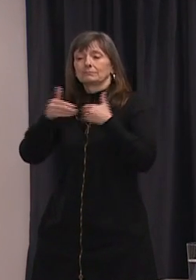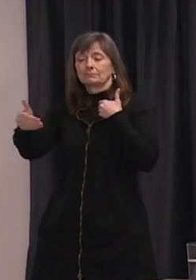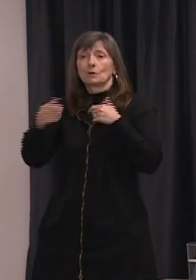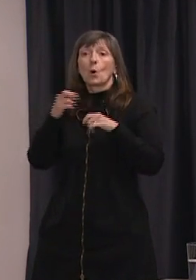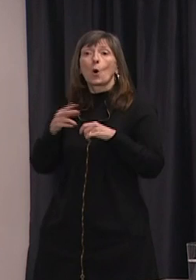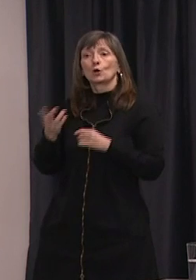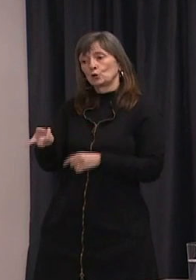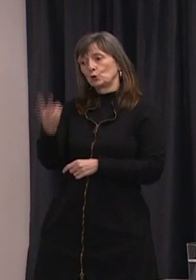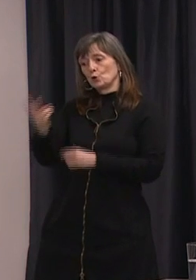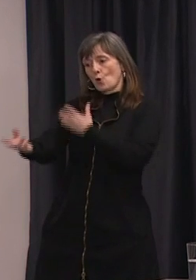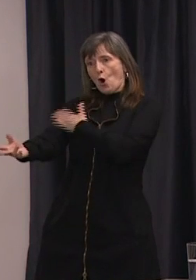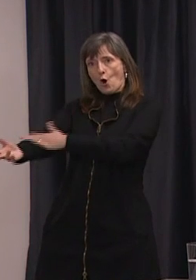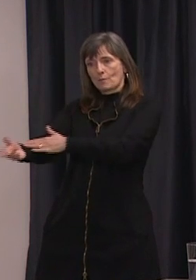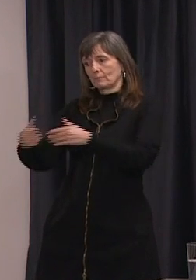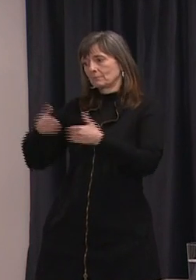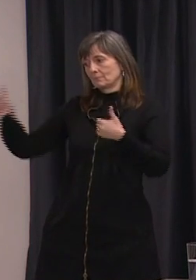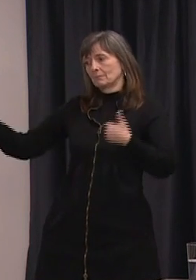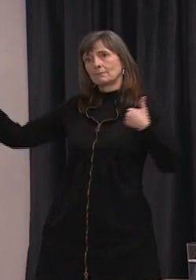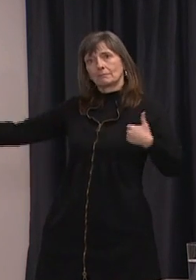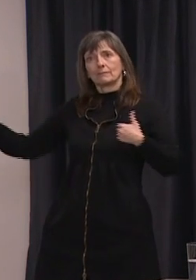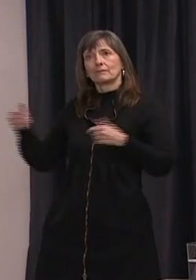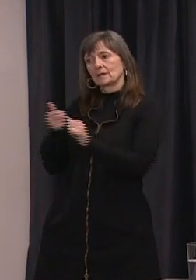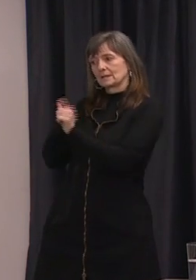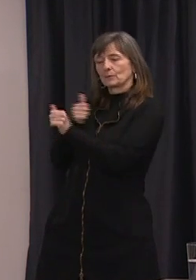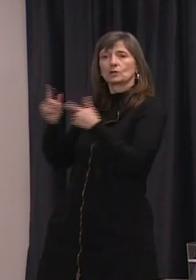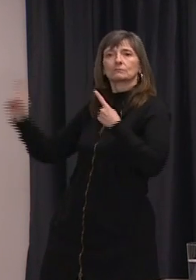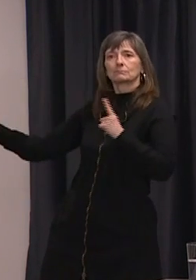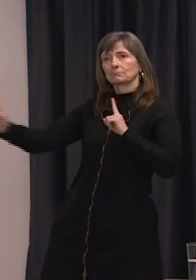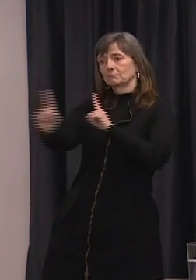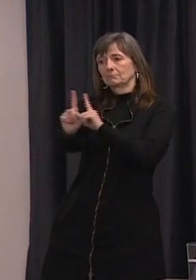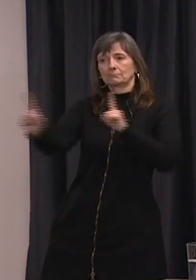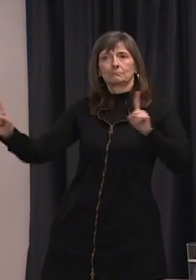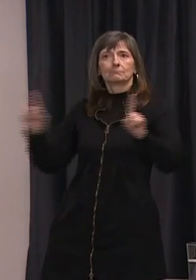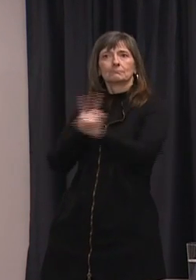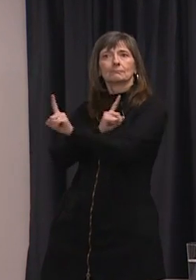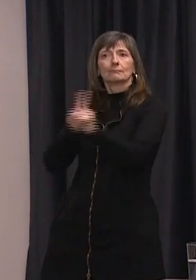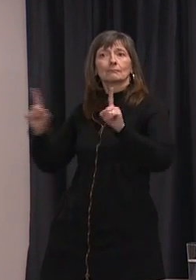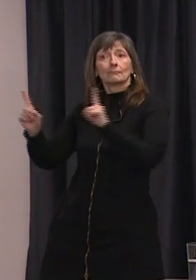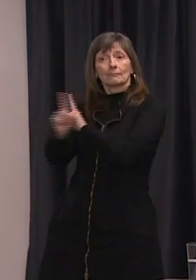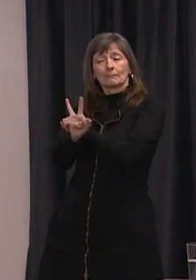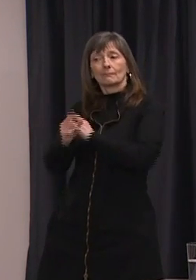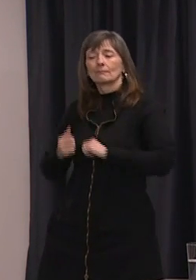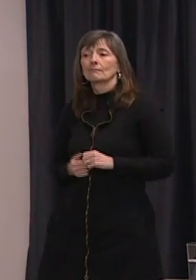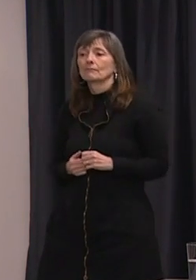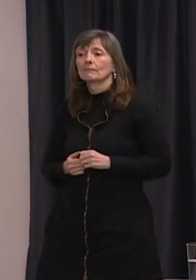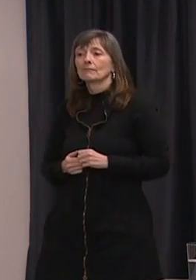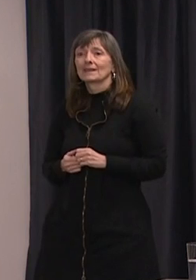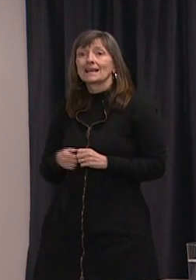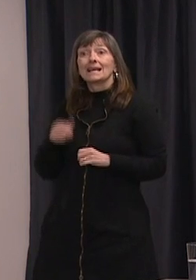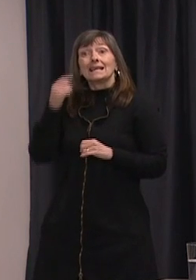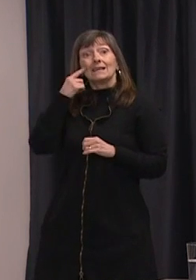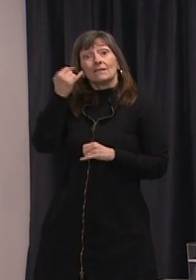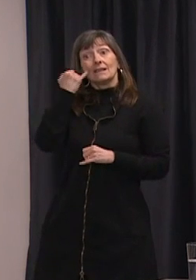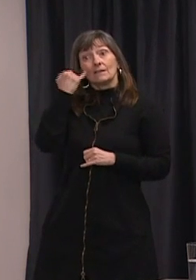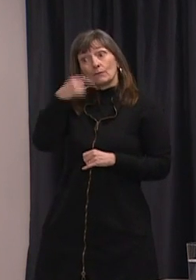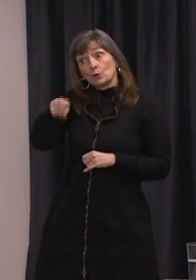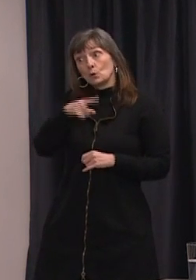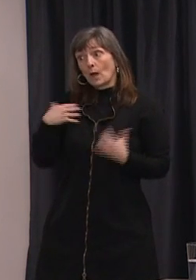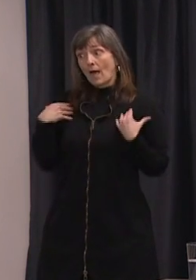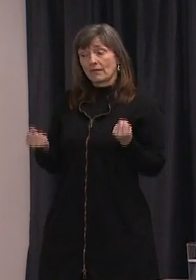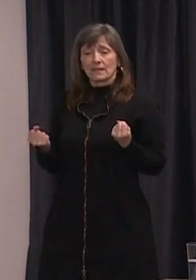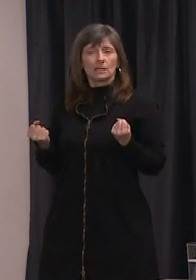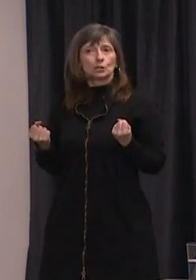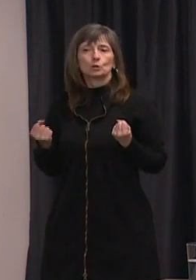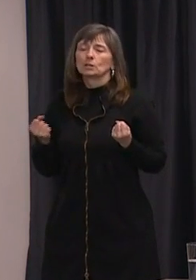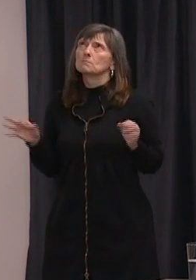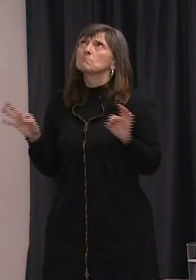distance from each other. Social distancing is particularly important for the vast majority of us who are well. We all